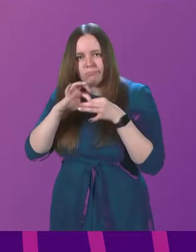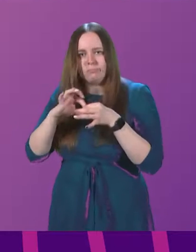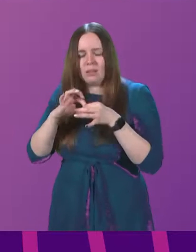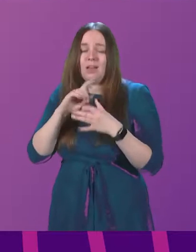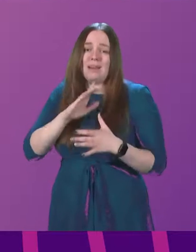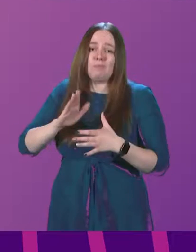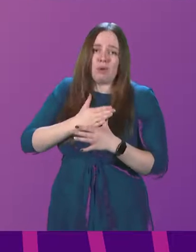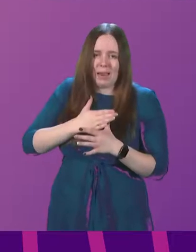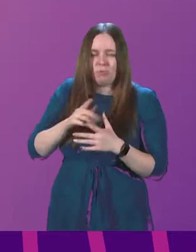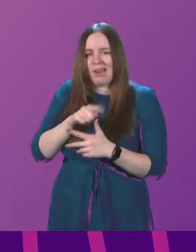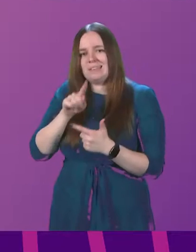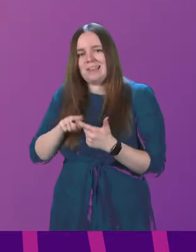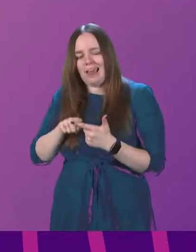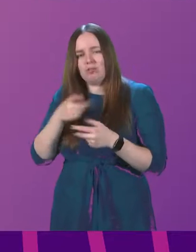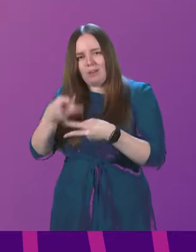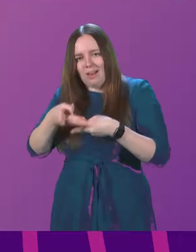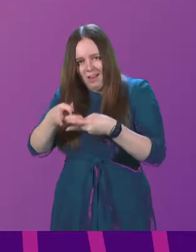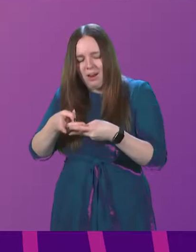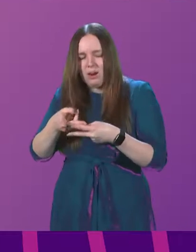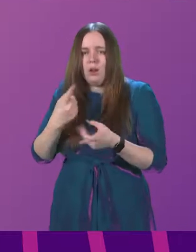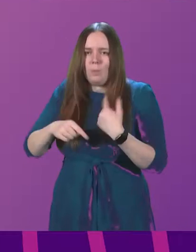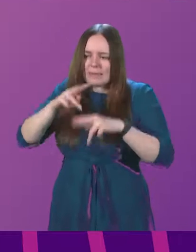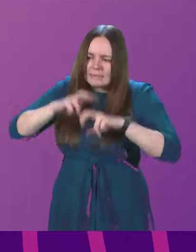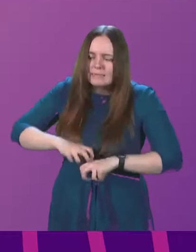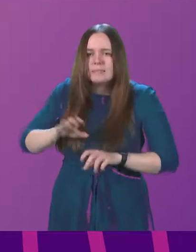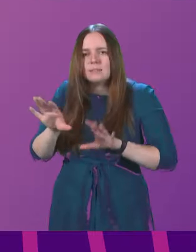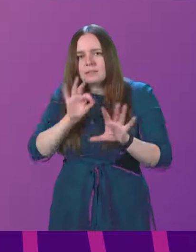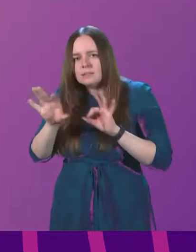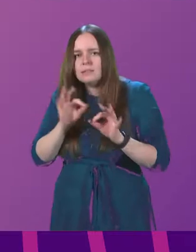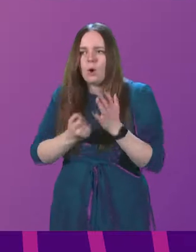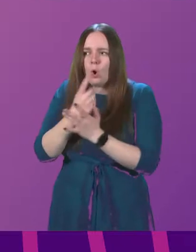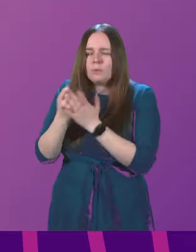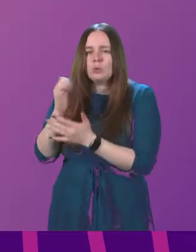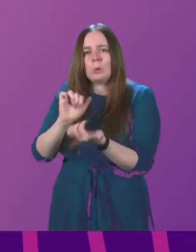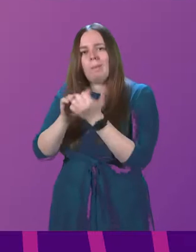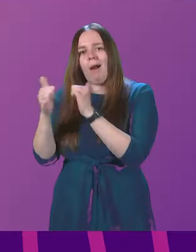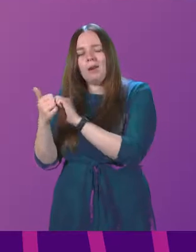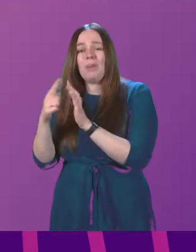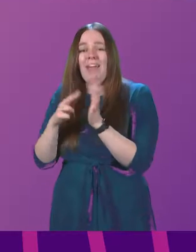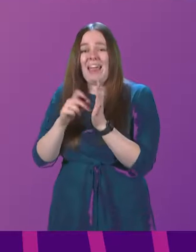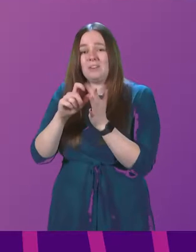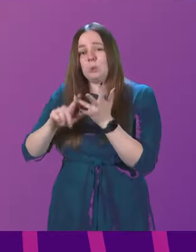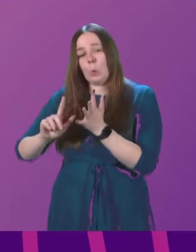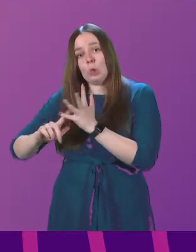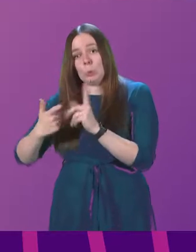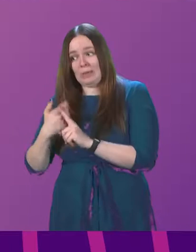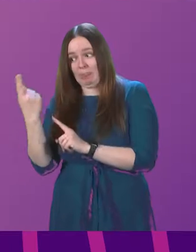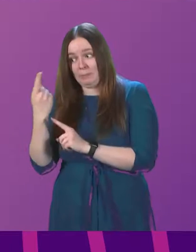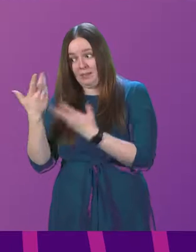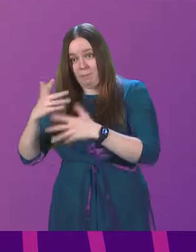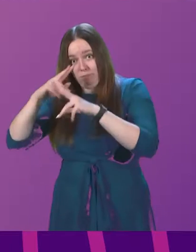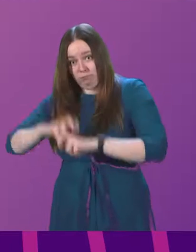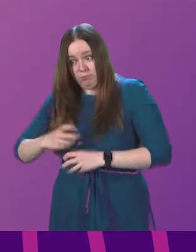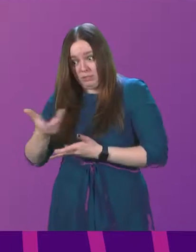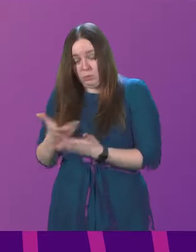primary and secondary care. We are exploring opportunities to partner with Endometriosis UK, who did this piece of research that we are